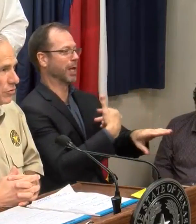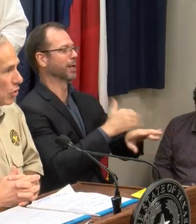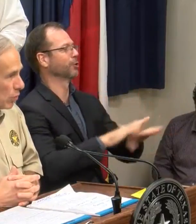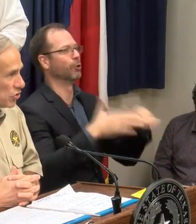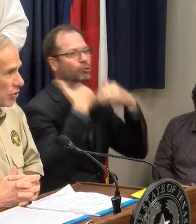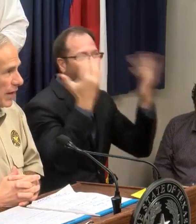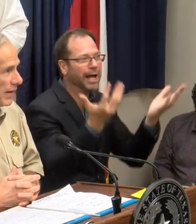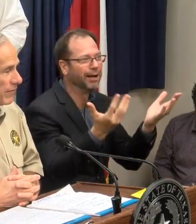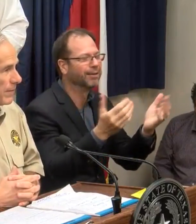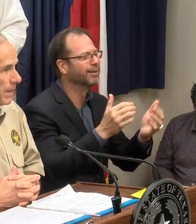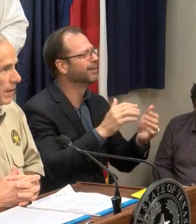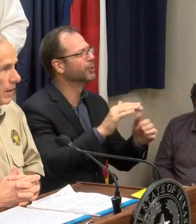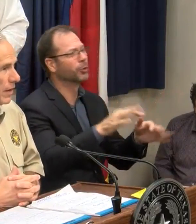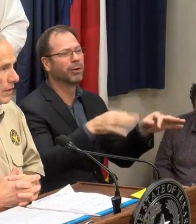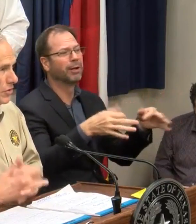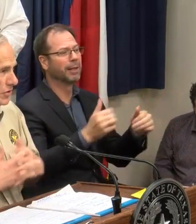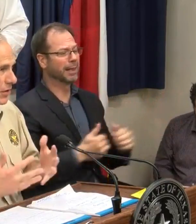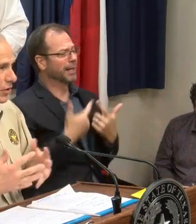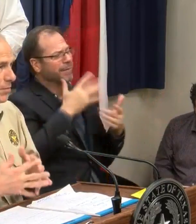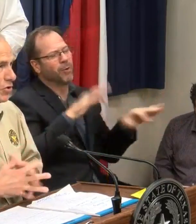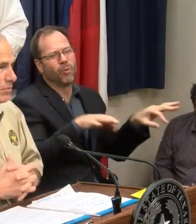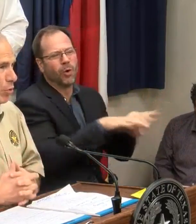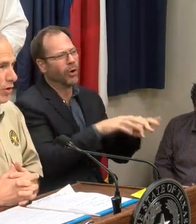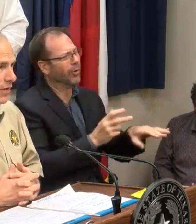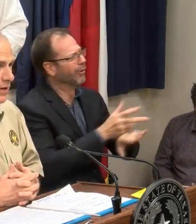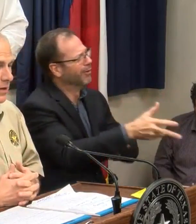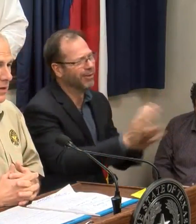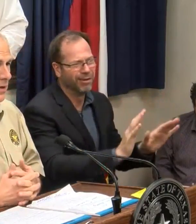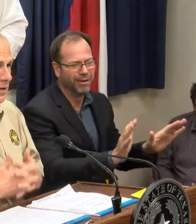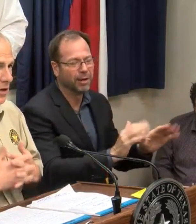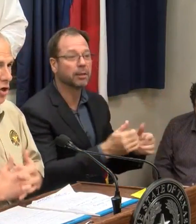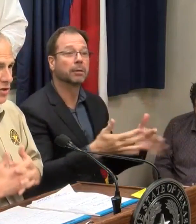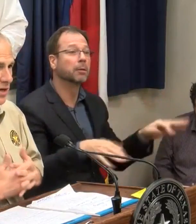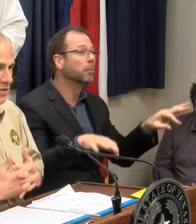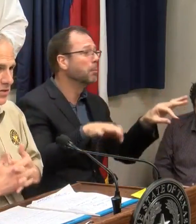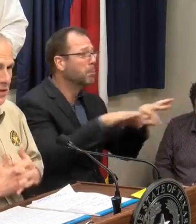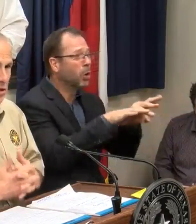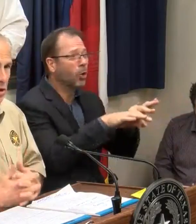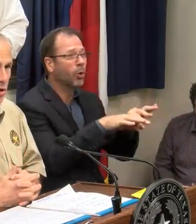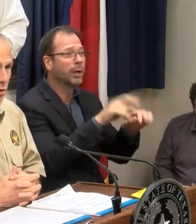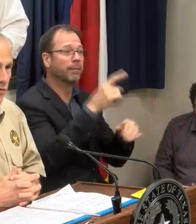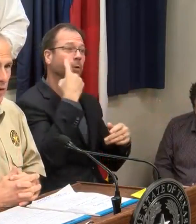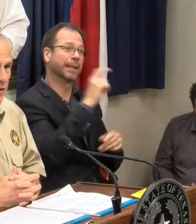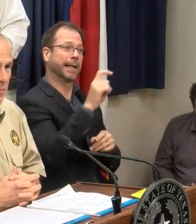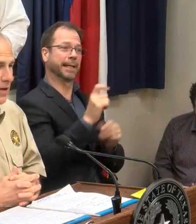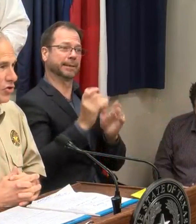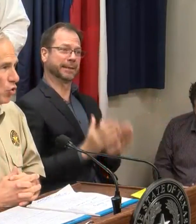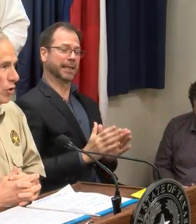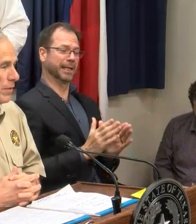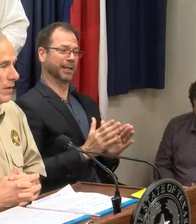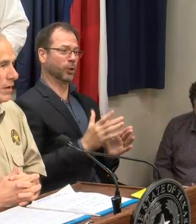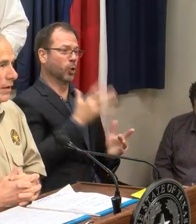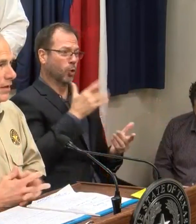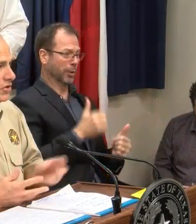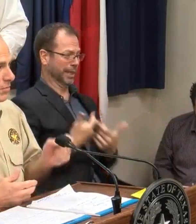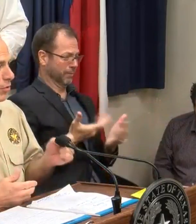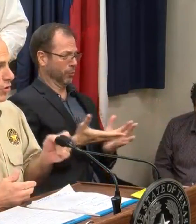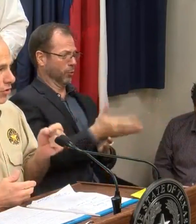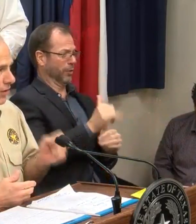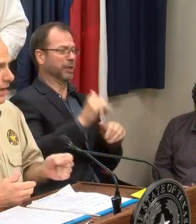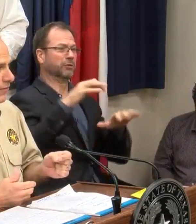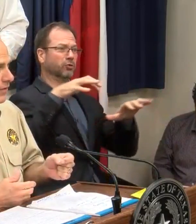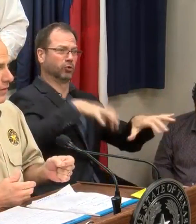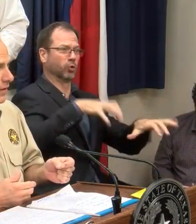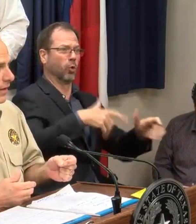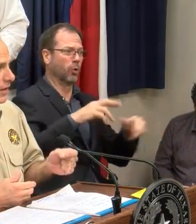Don't risk your life. Still, the most important thing that all Texans can do who are affected by the storm is to